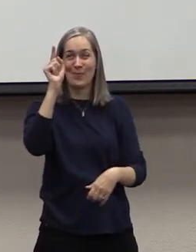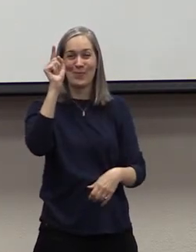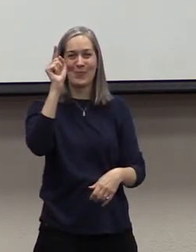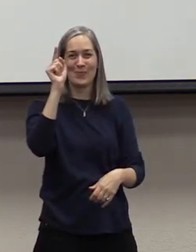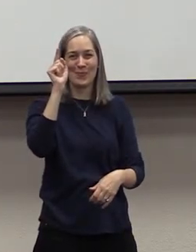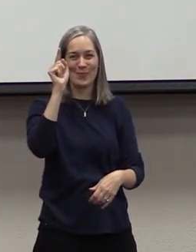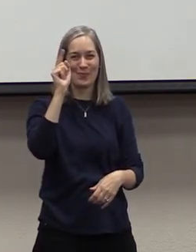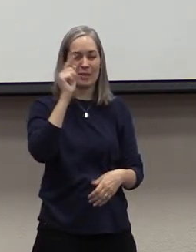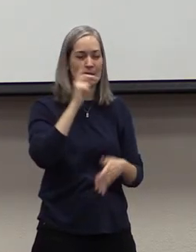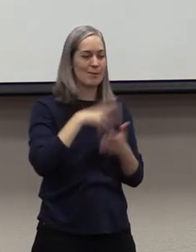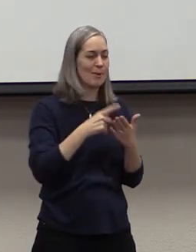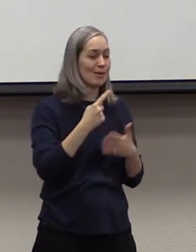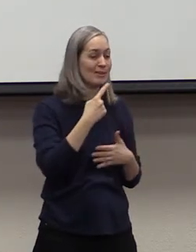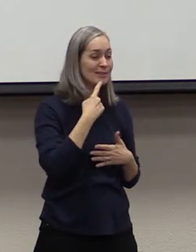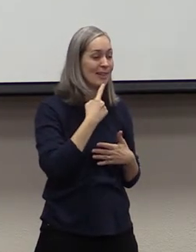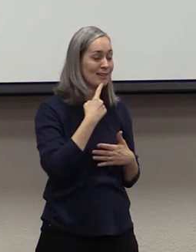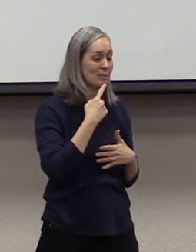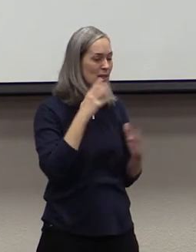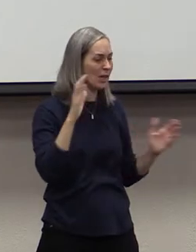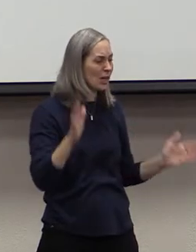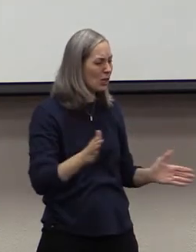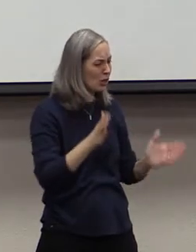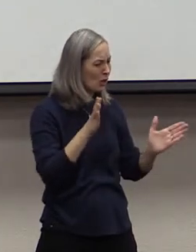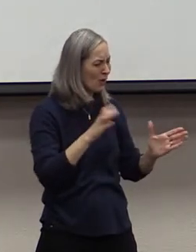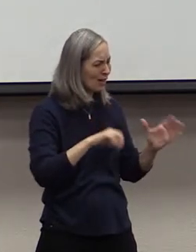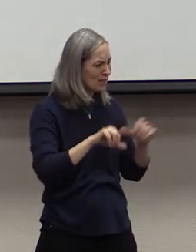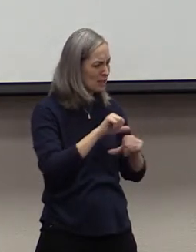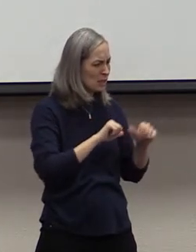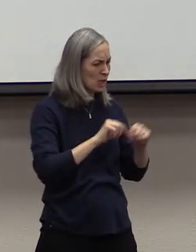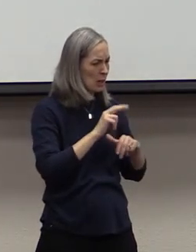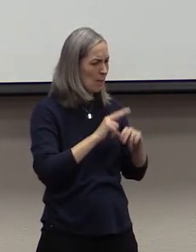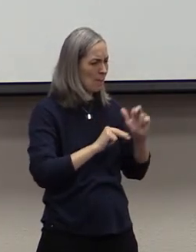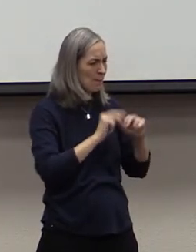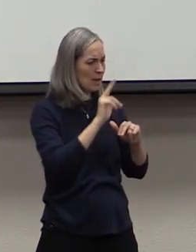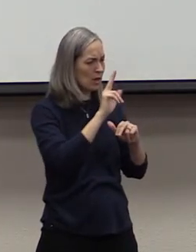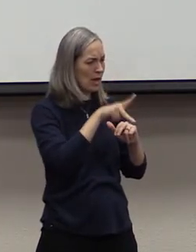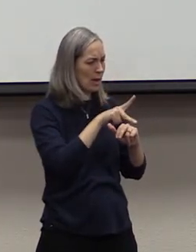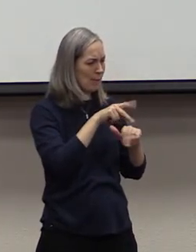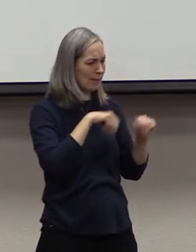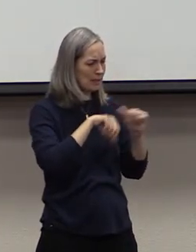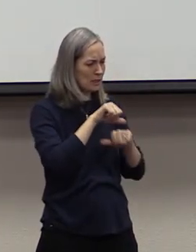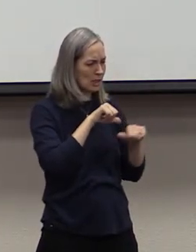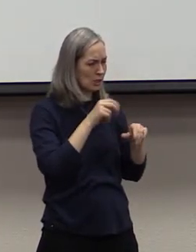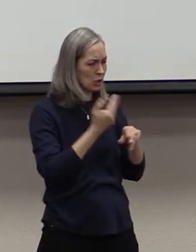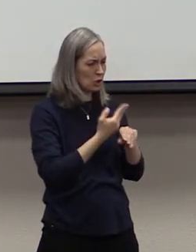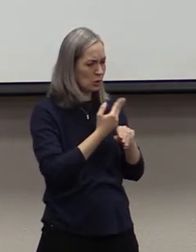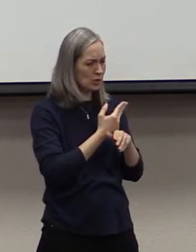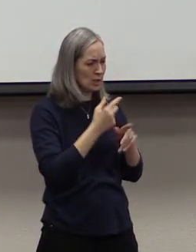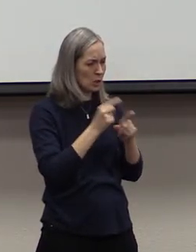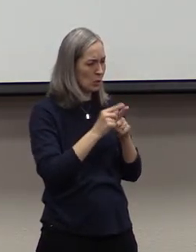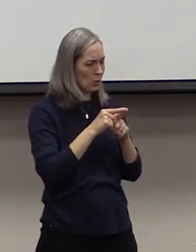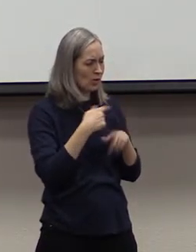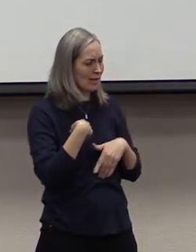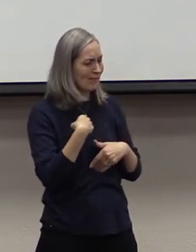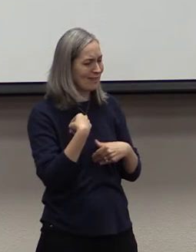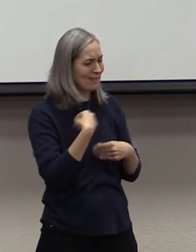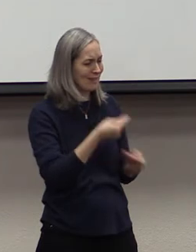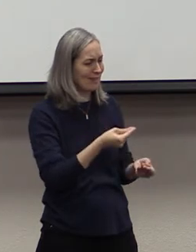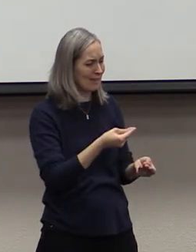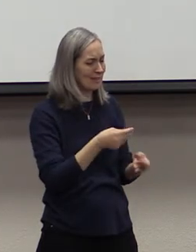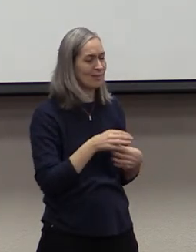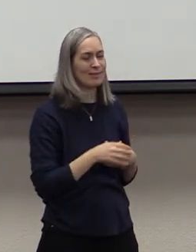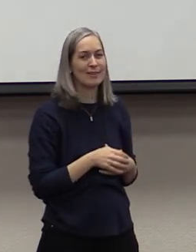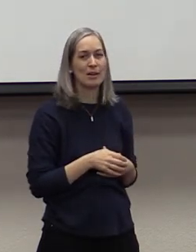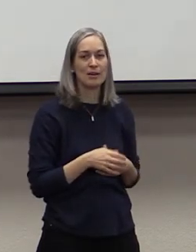And then Paul says to encourage one another and build one another up with these words. I don't know about you,